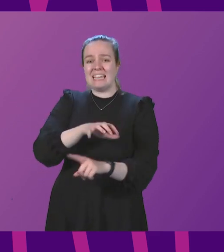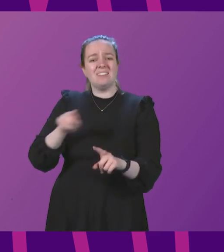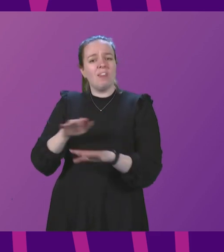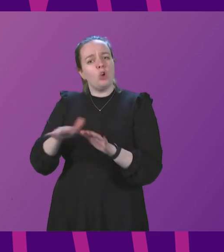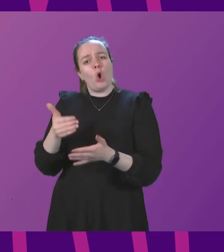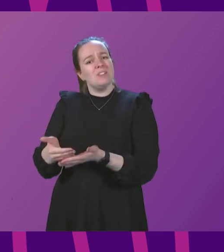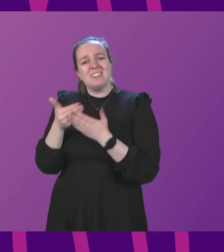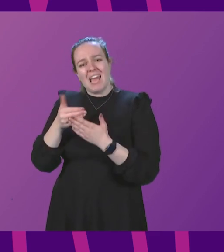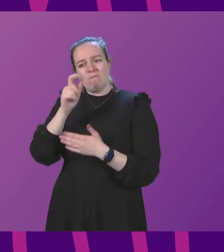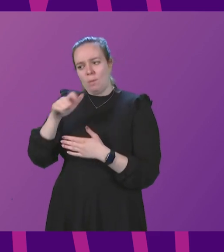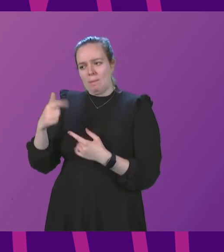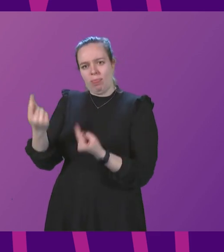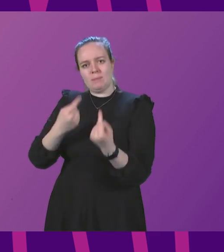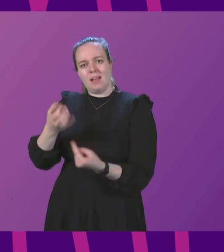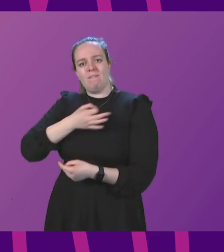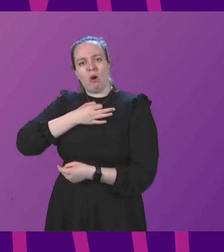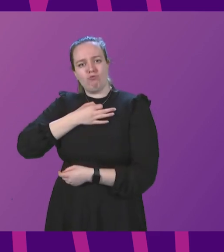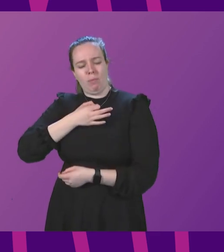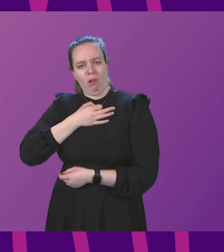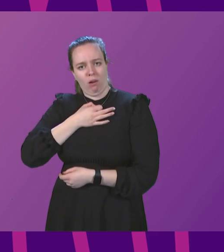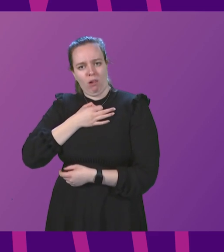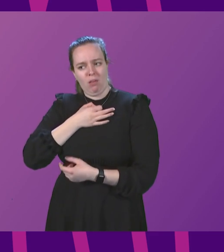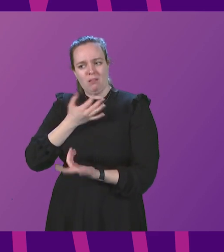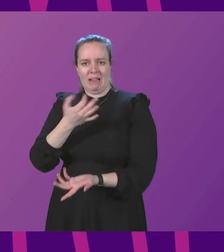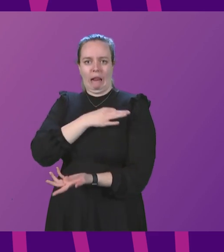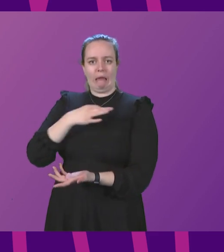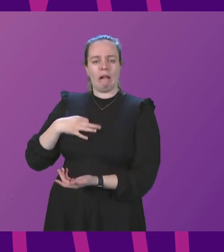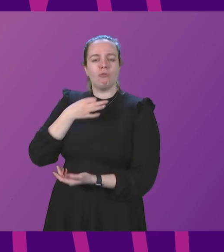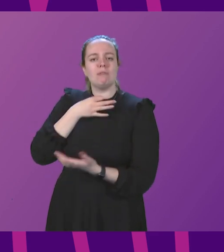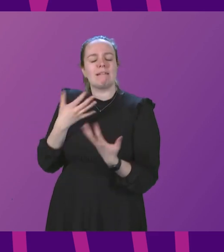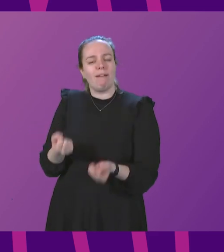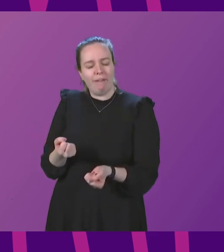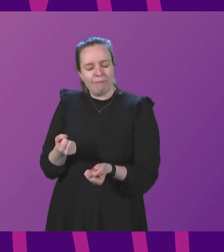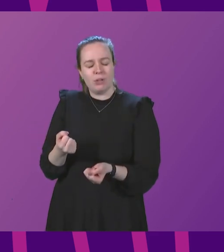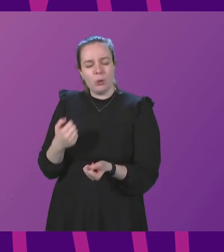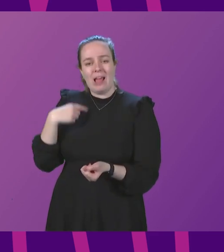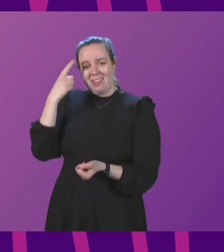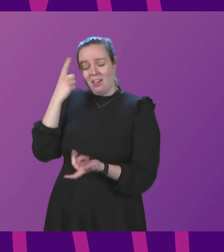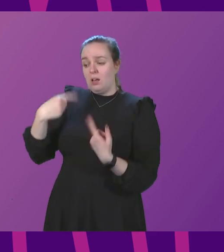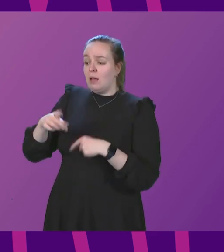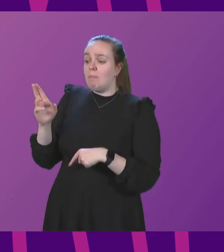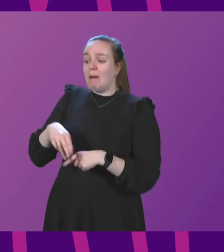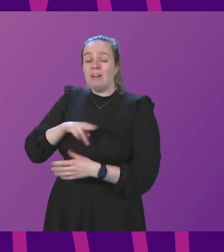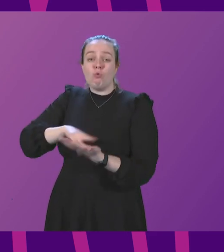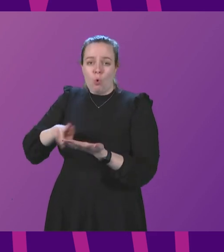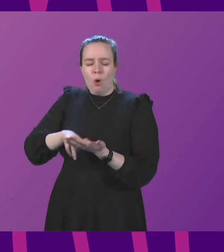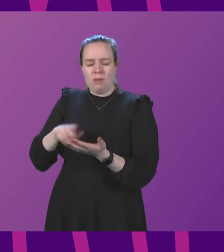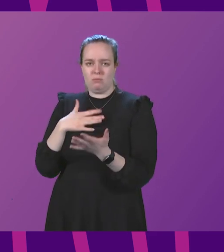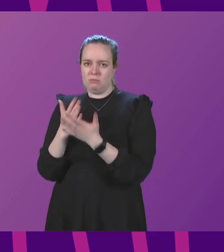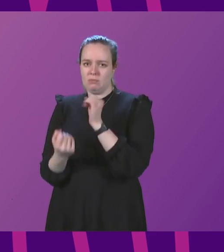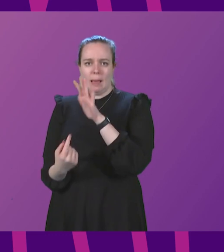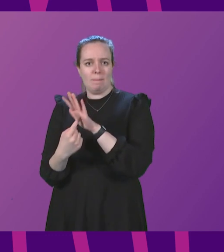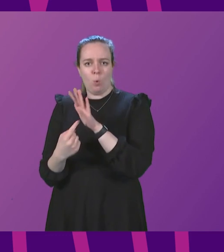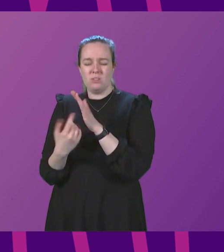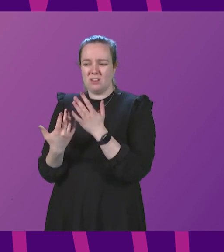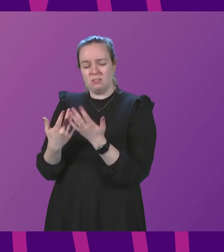safe for people who are highly vulnerable and at highest clinical risk and I think as we return to normality it is really important as a matter